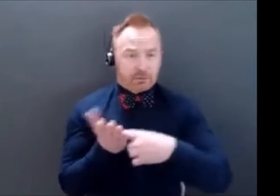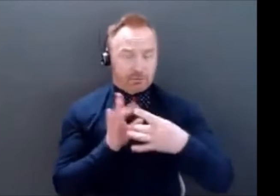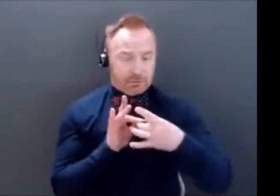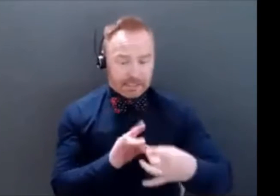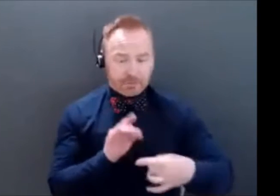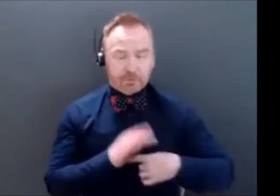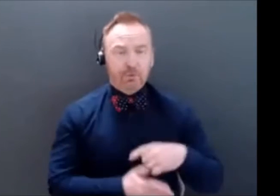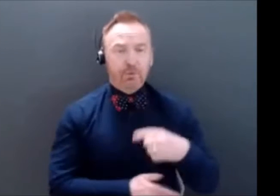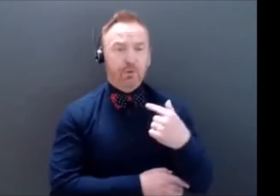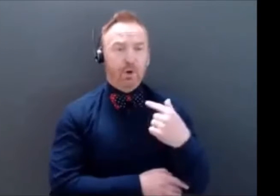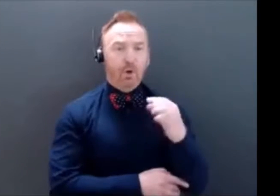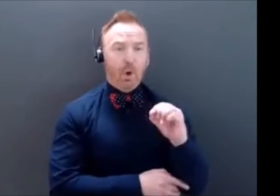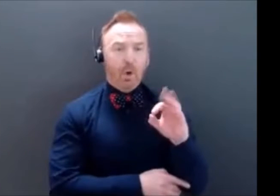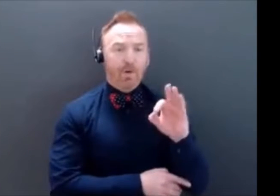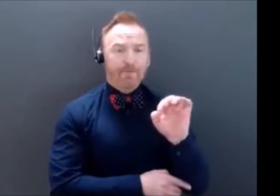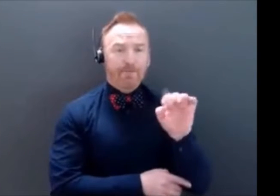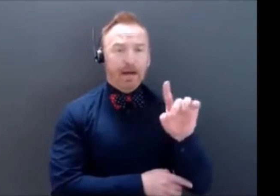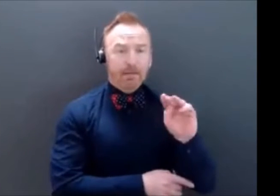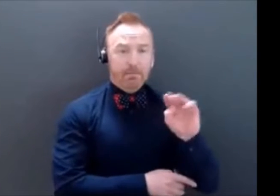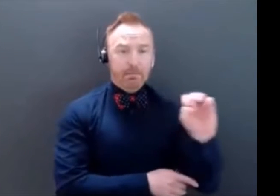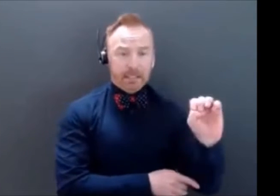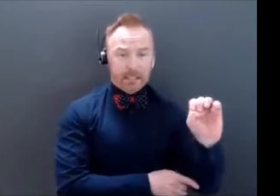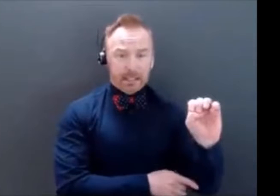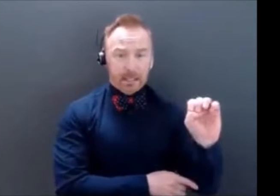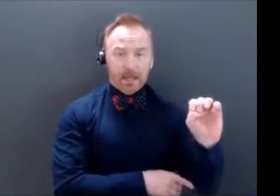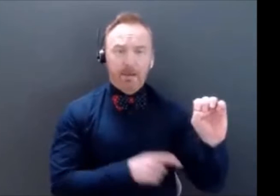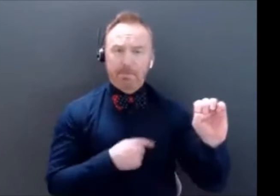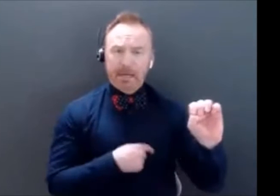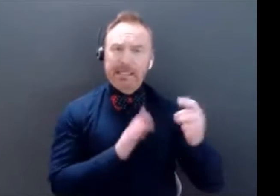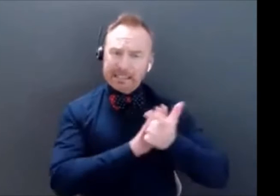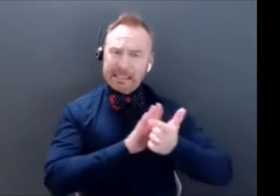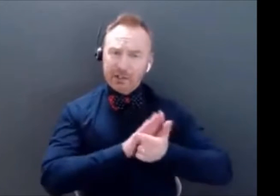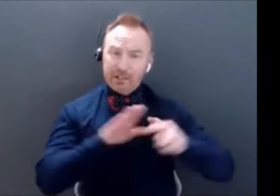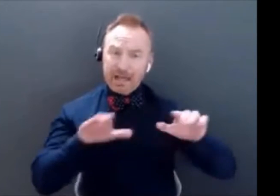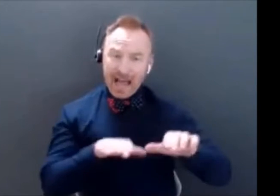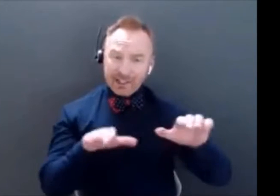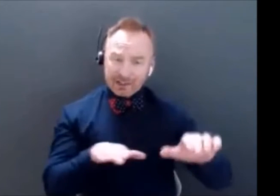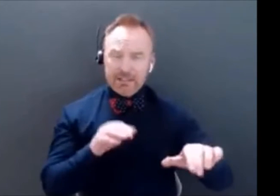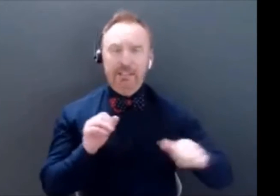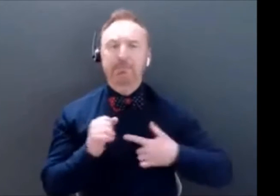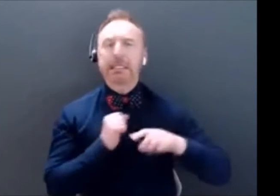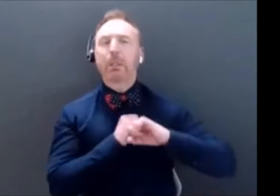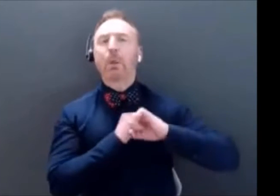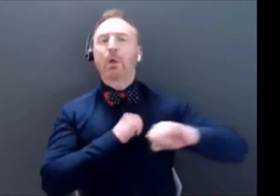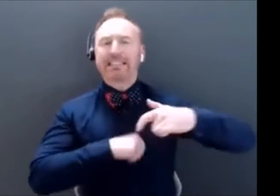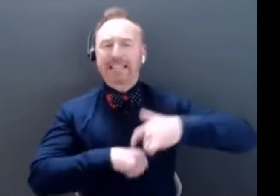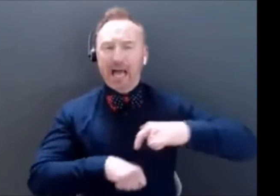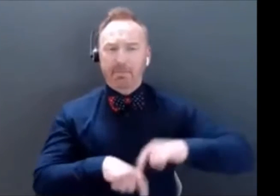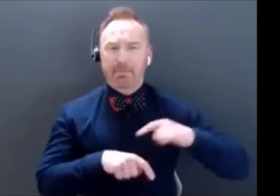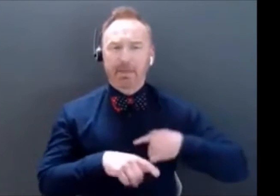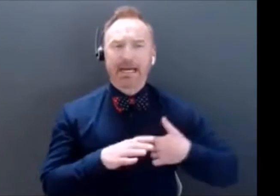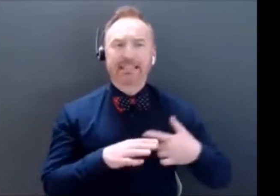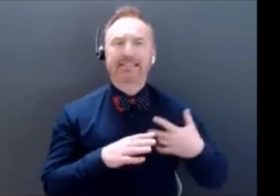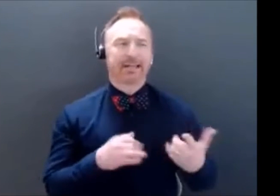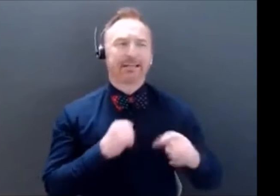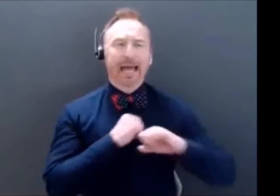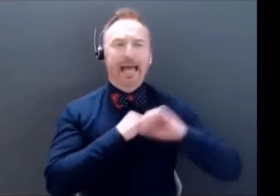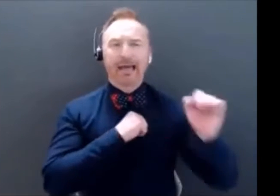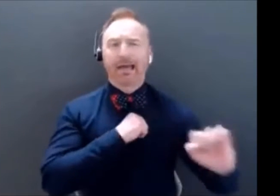right Give me more, drive me across the wall Shadow dancing,